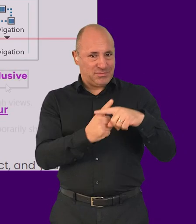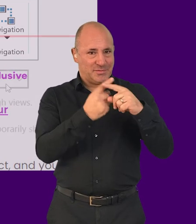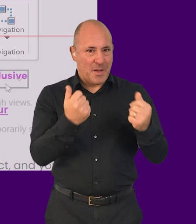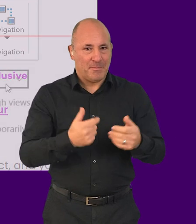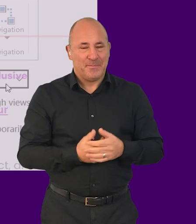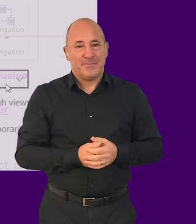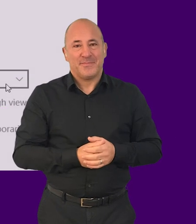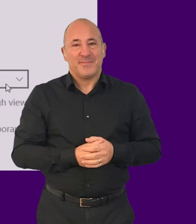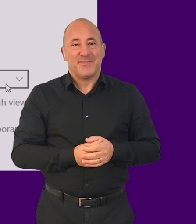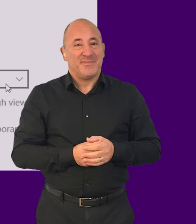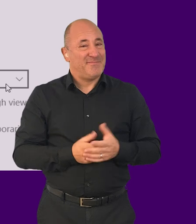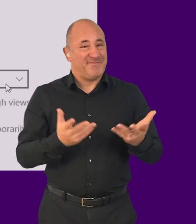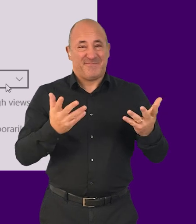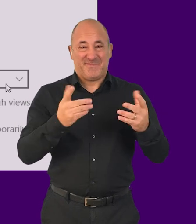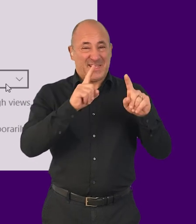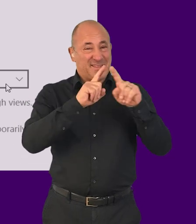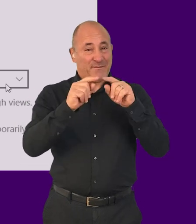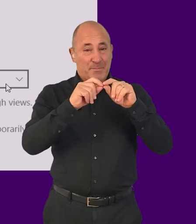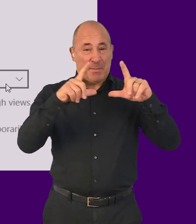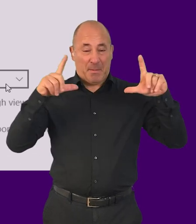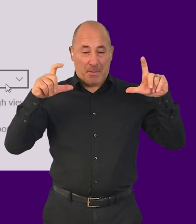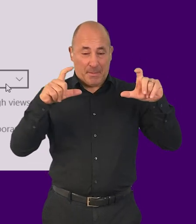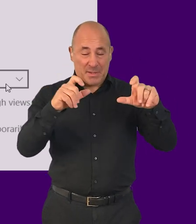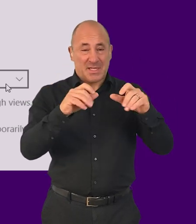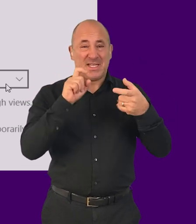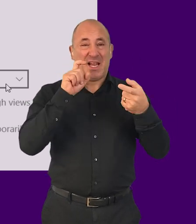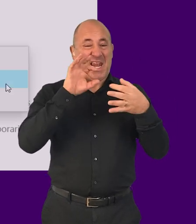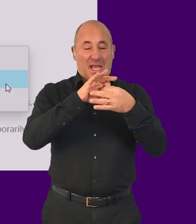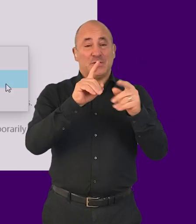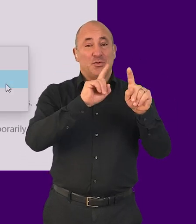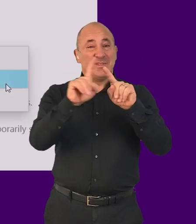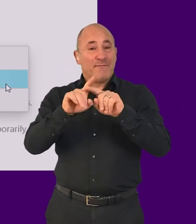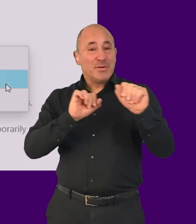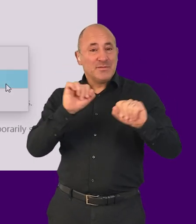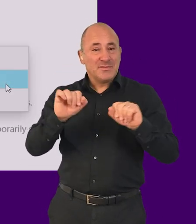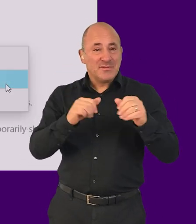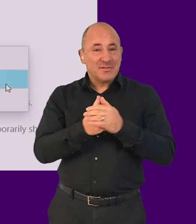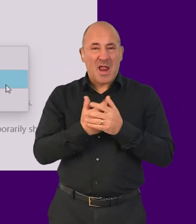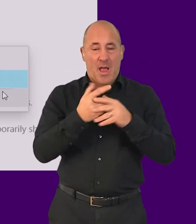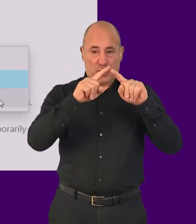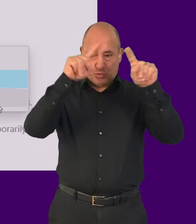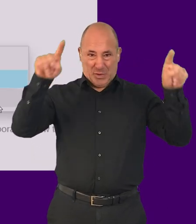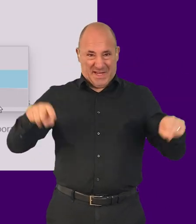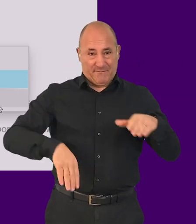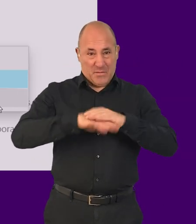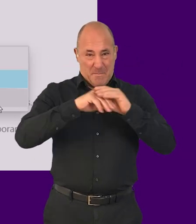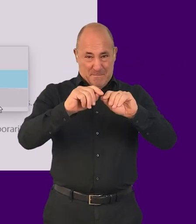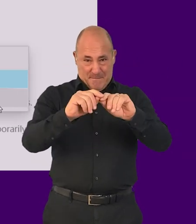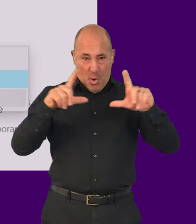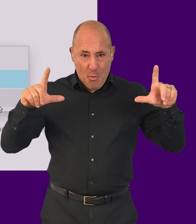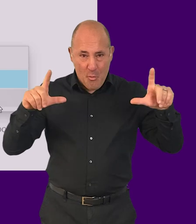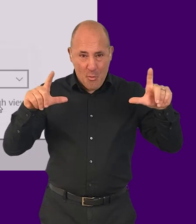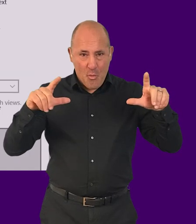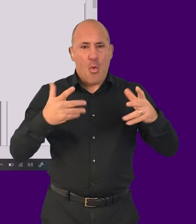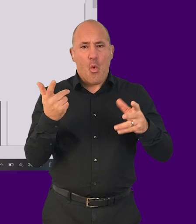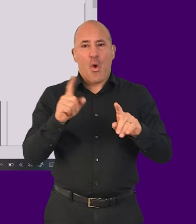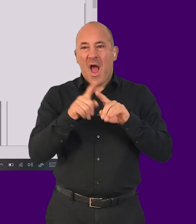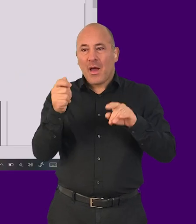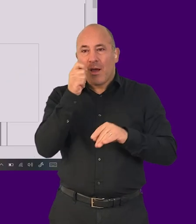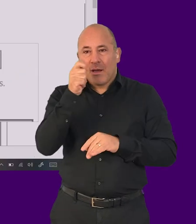You can use different magnification modes for different tasks. You can magnify the whole screen or use a magnifying lens that can be moved around the